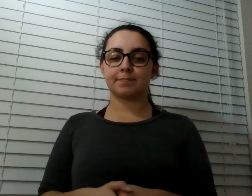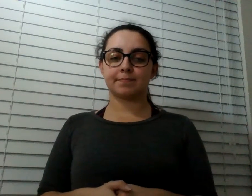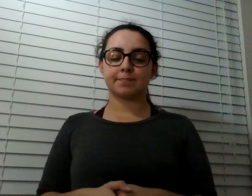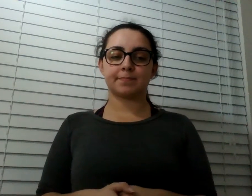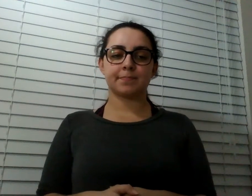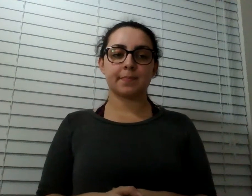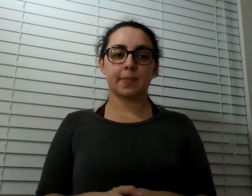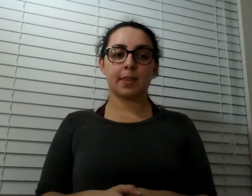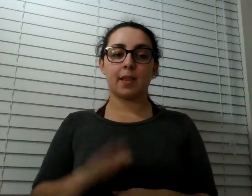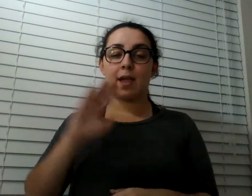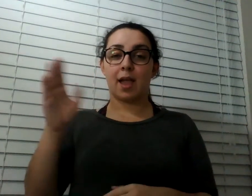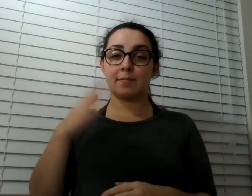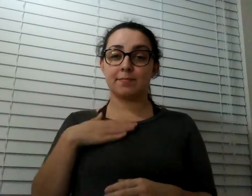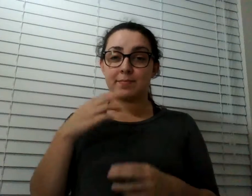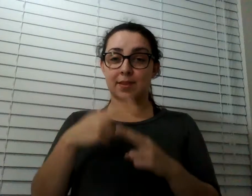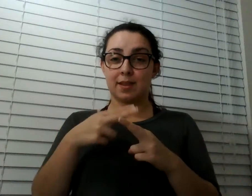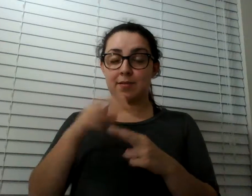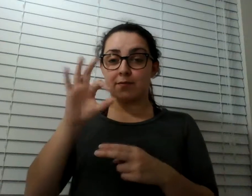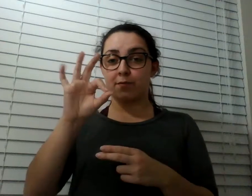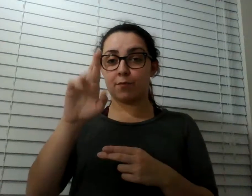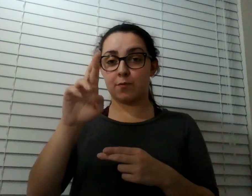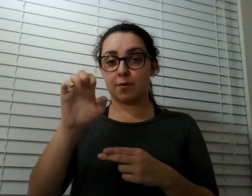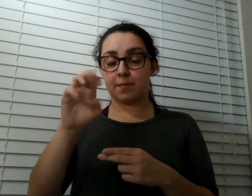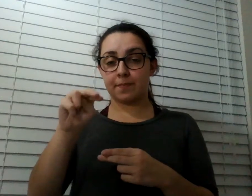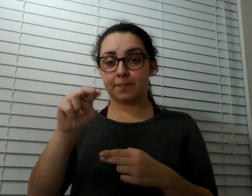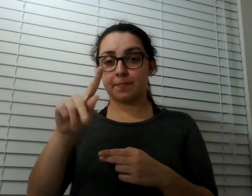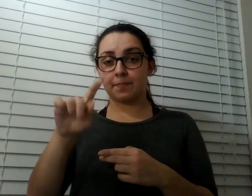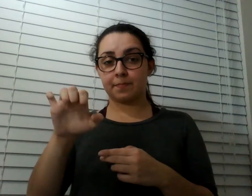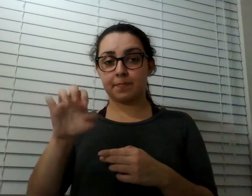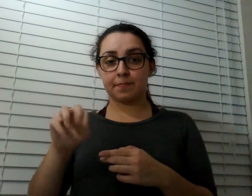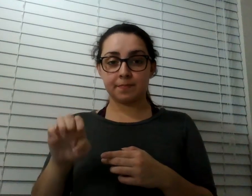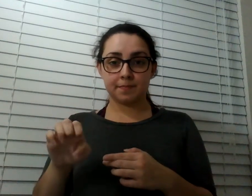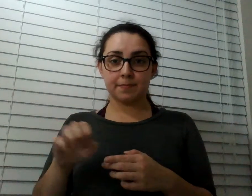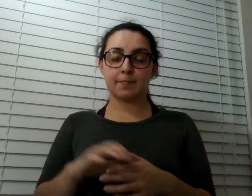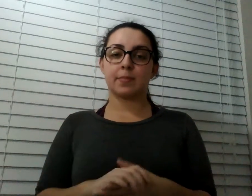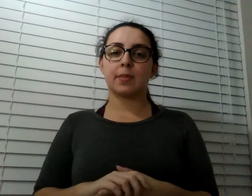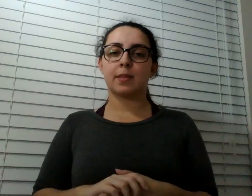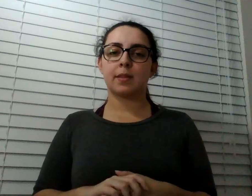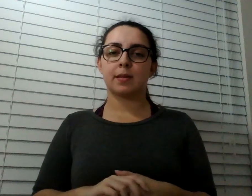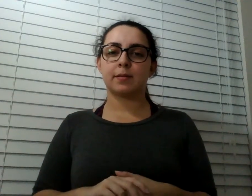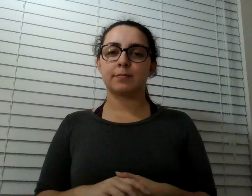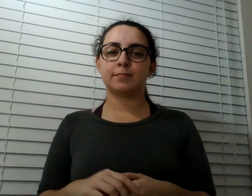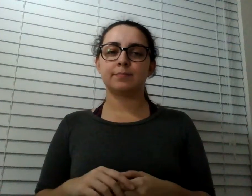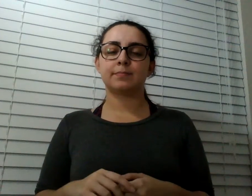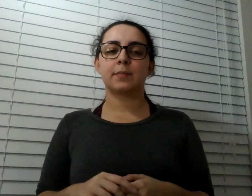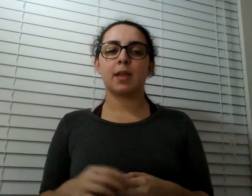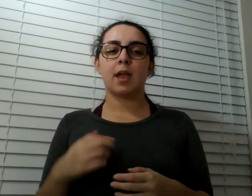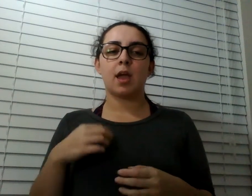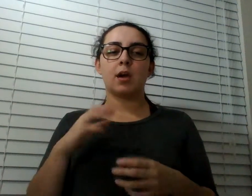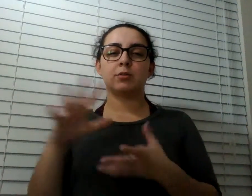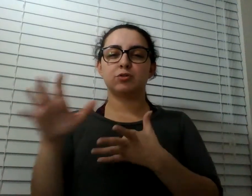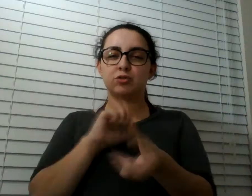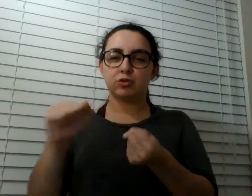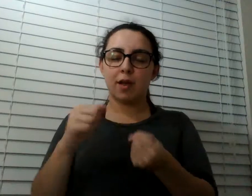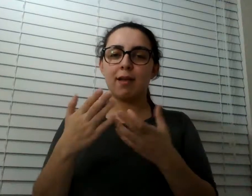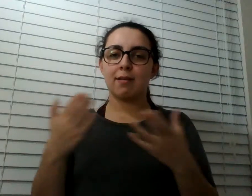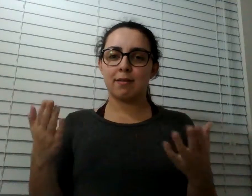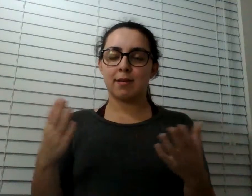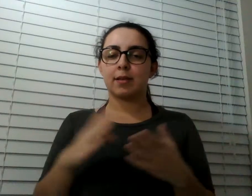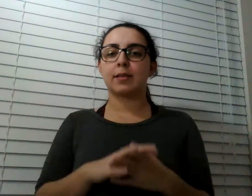things to destroy today. The first one is a beer stein that I painted at one of those paint-your-own-pottery places with my stupid